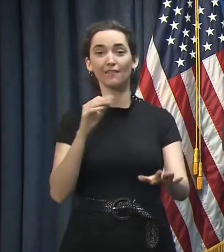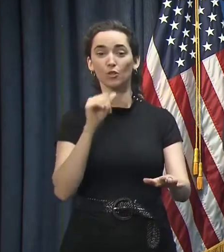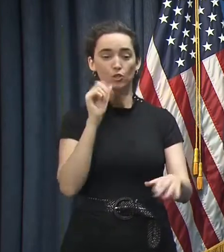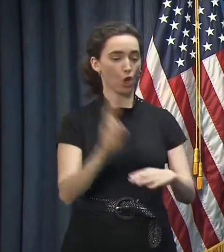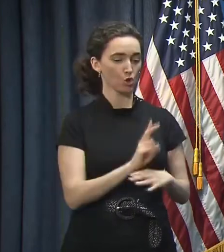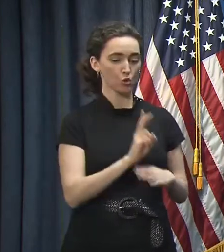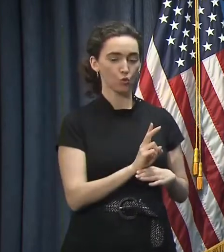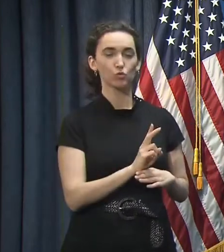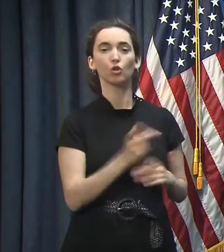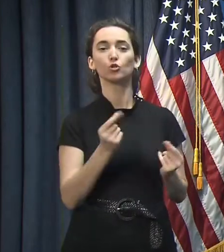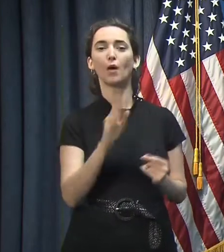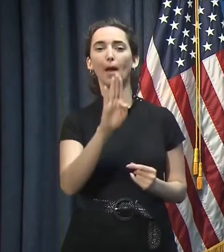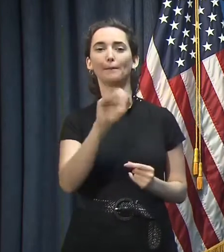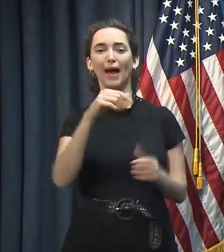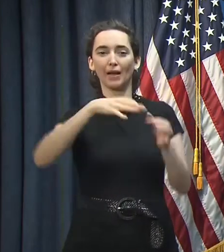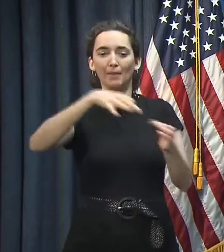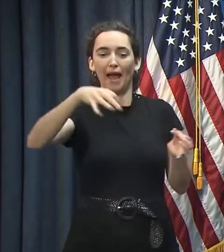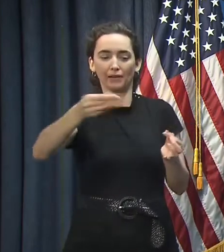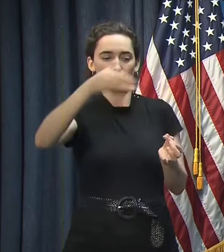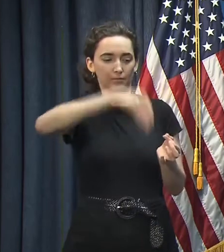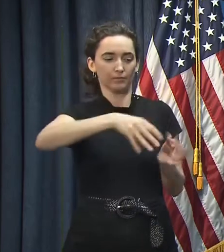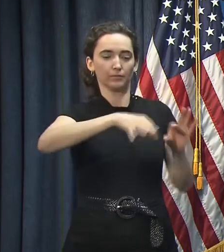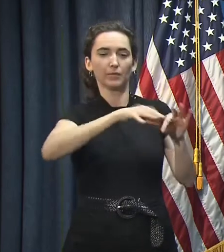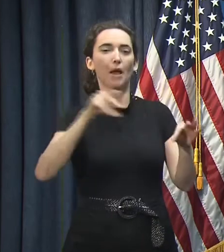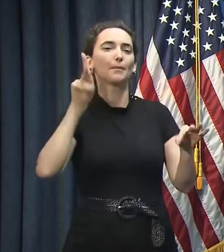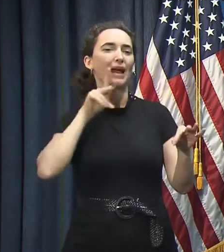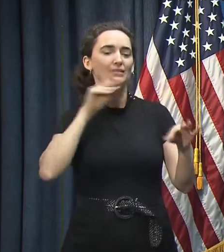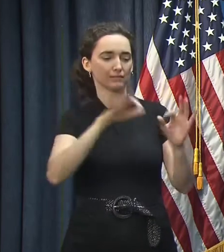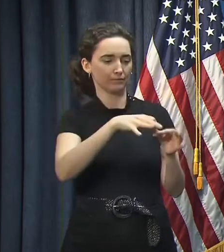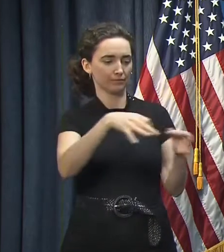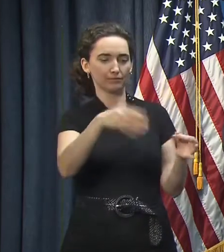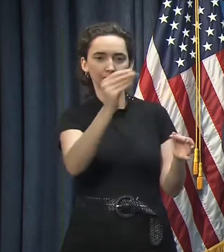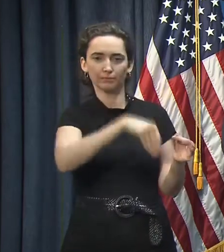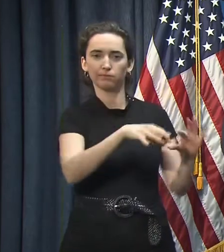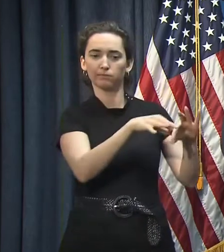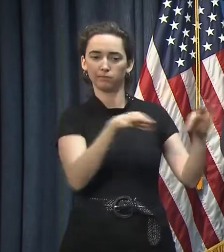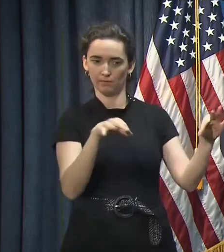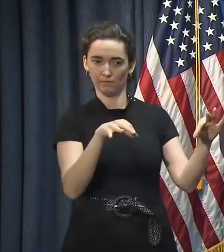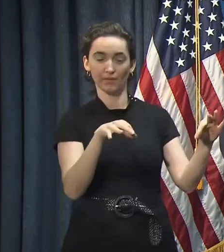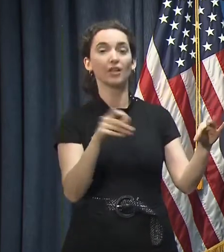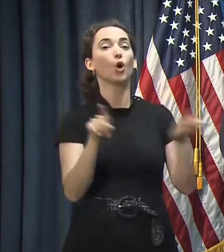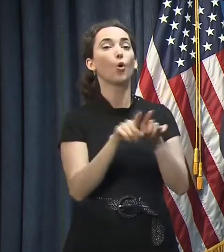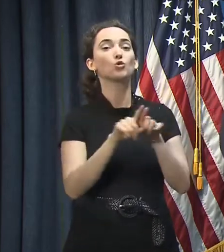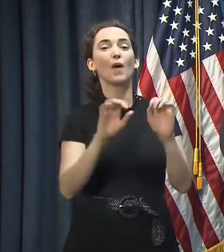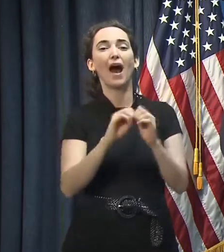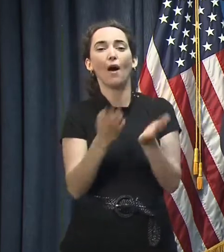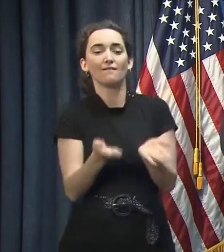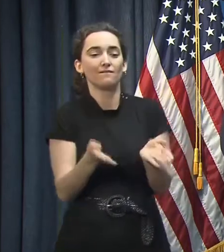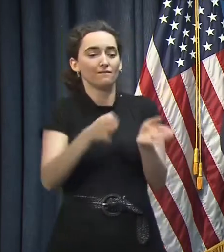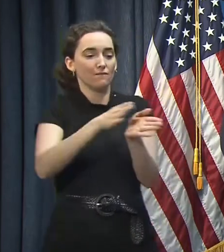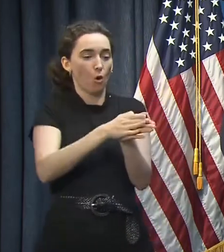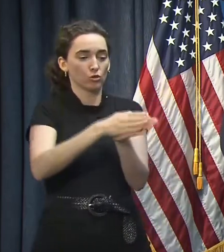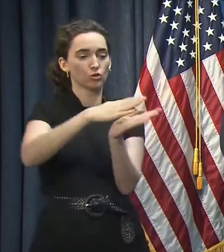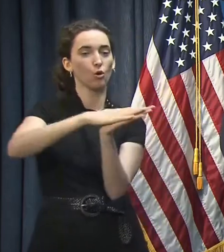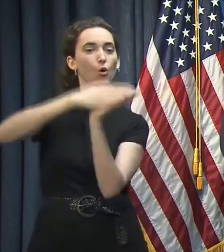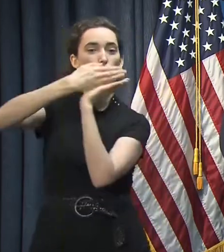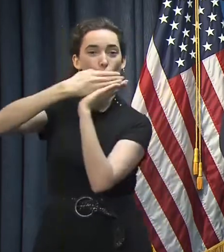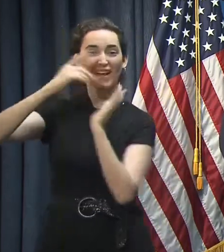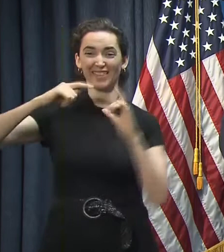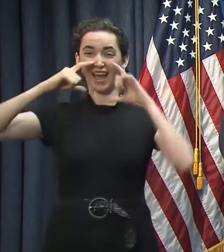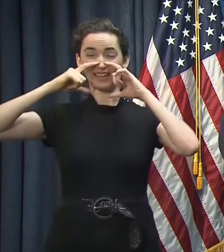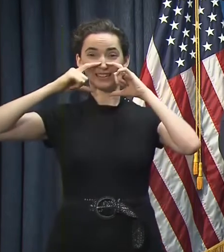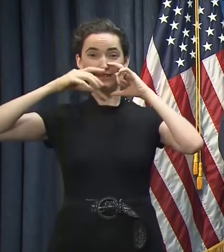in a bag. Here I've got a clear plastic bag, and I have my mask folded such that the inside part of the mask